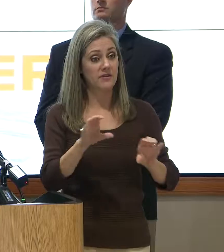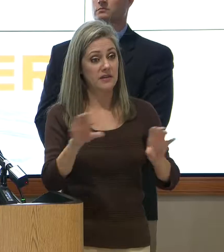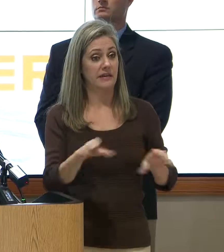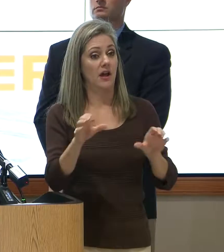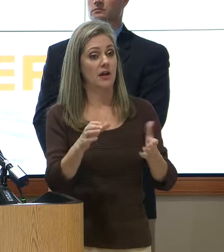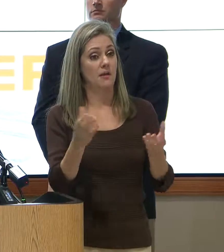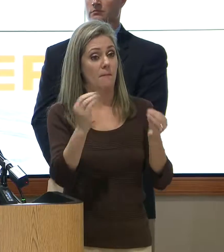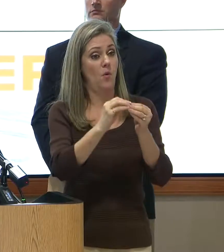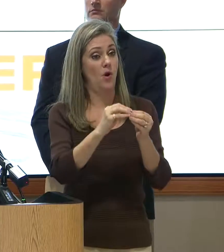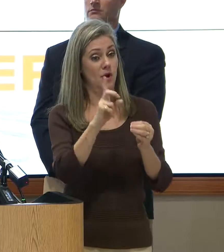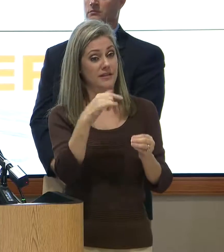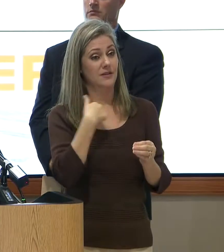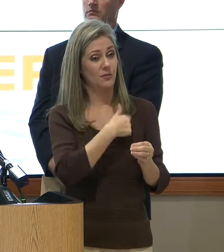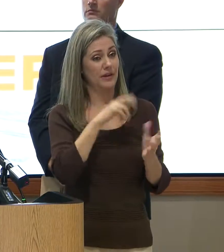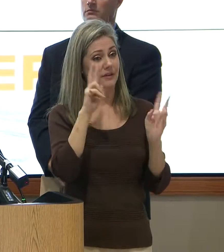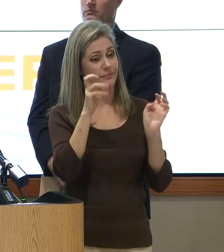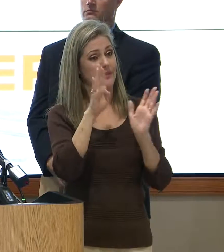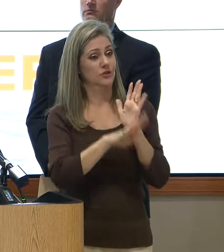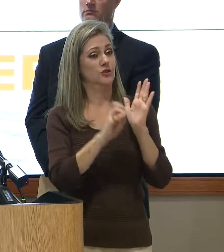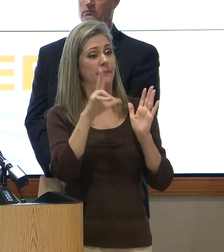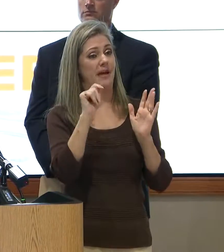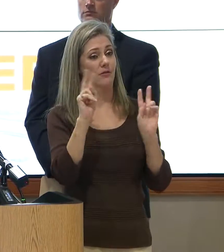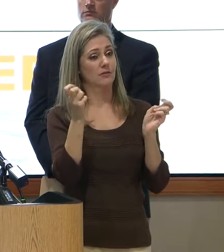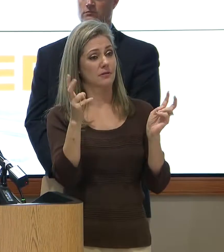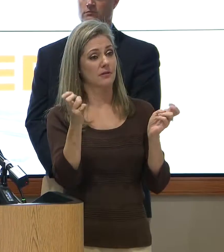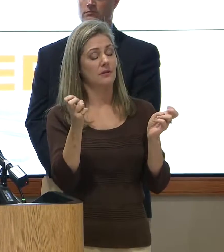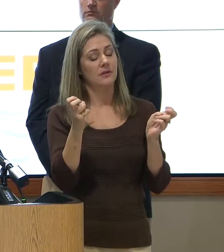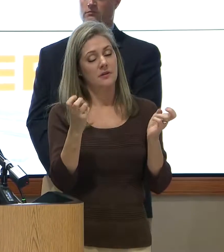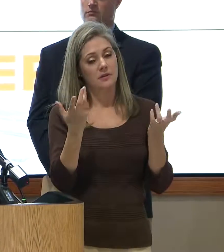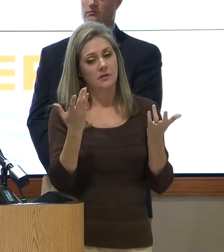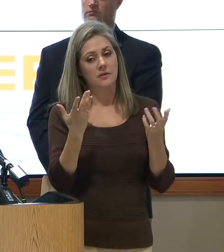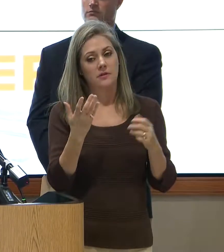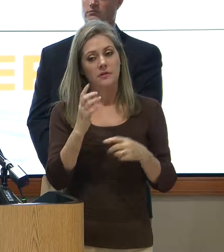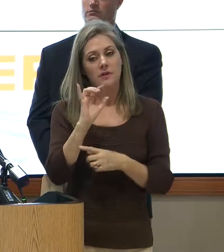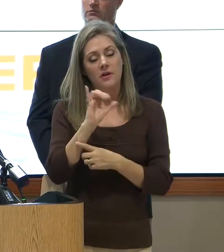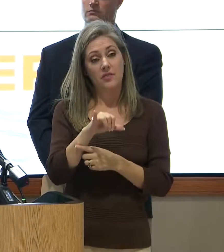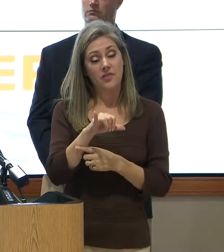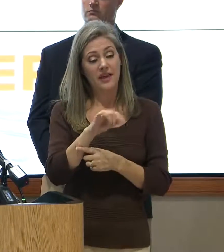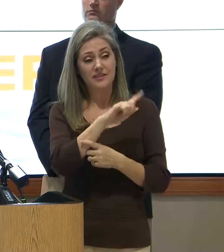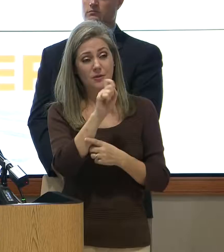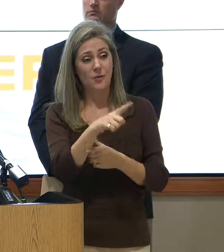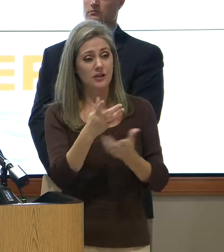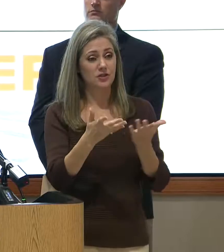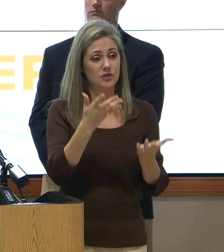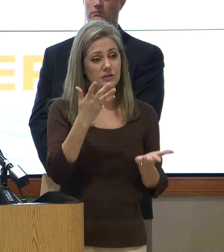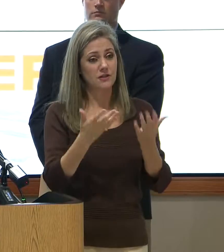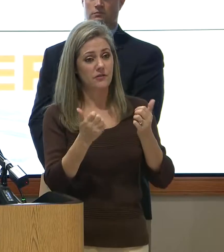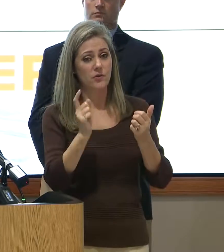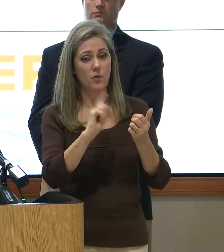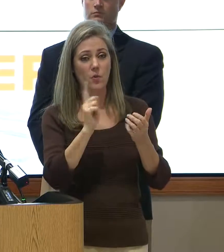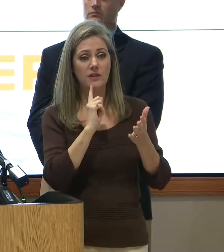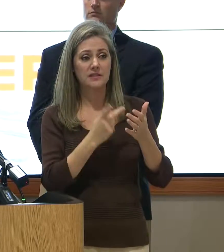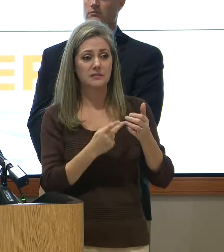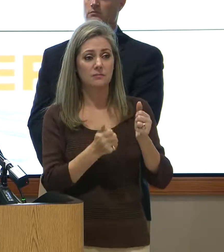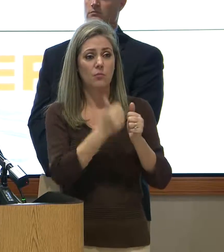did we cheap out? Those are always, you know, it's a question of priorities.